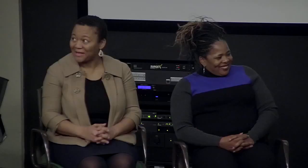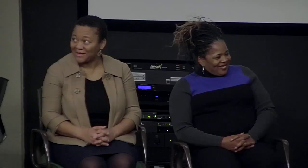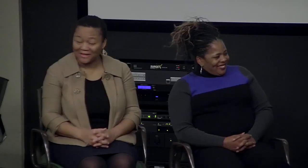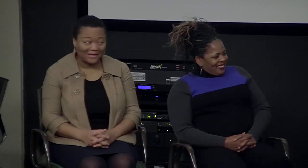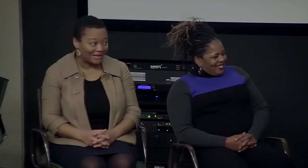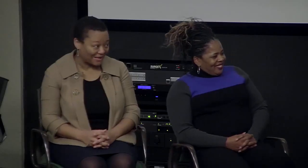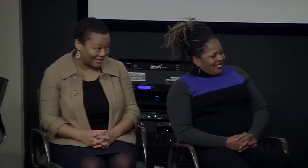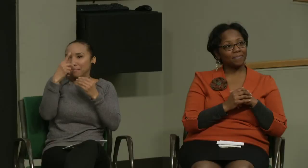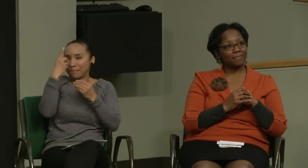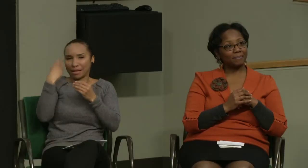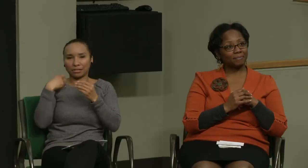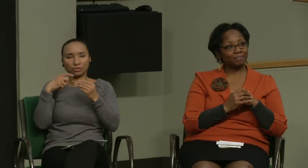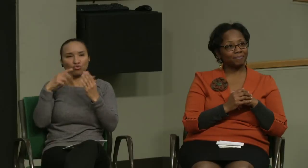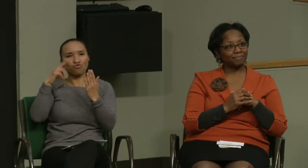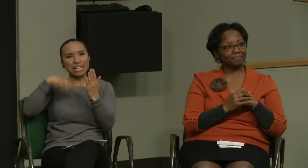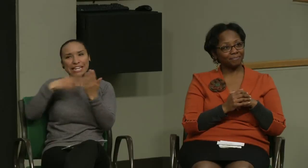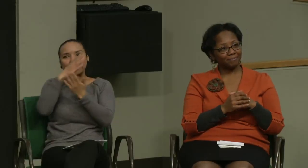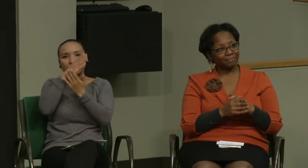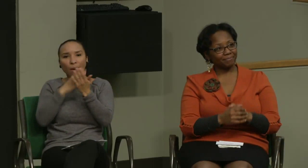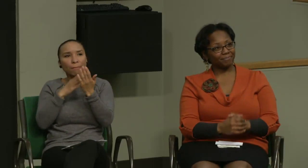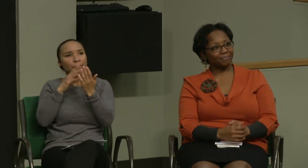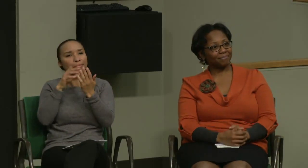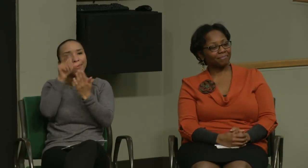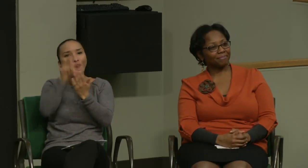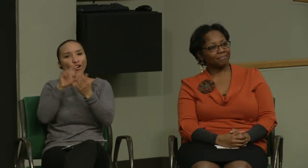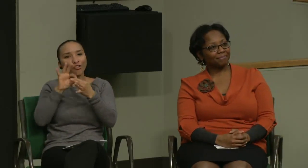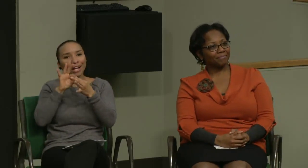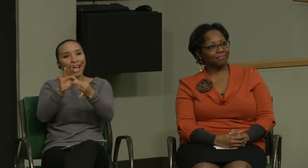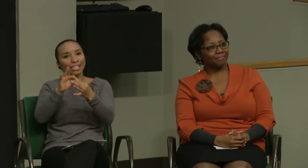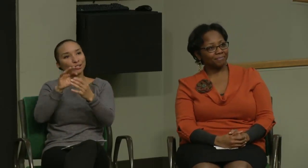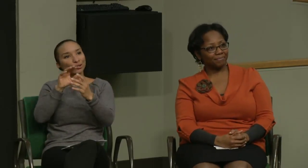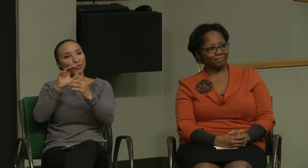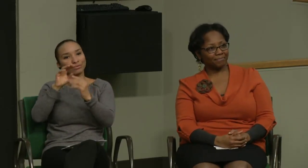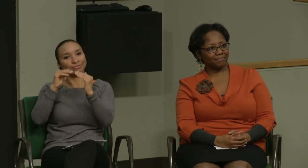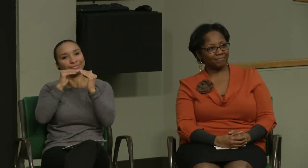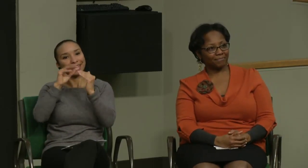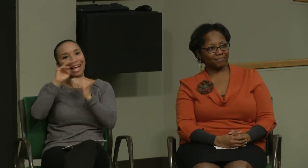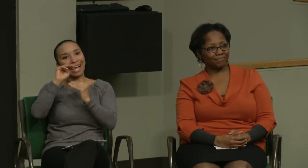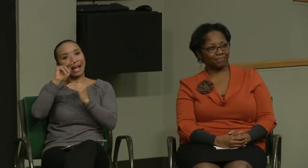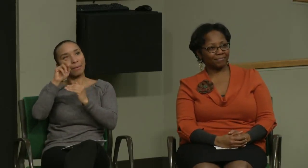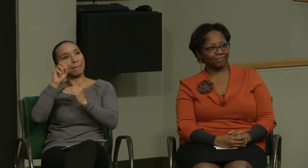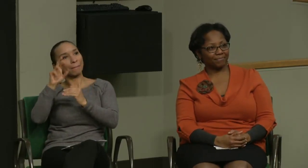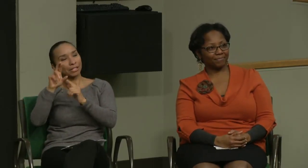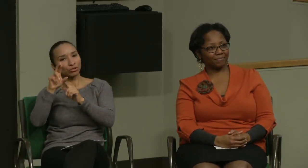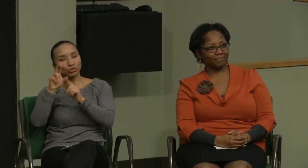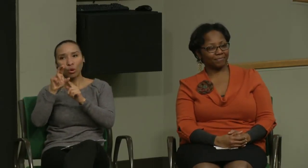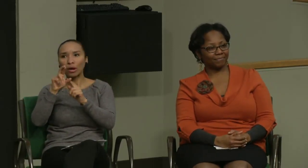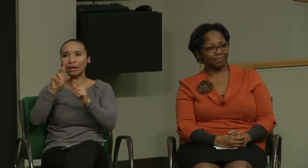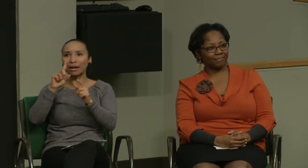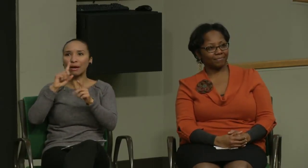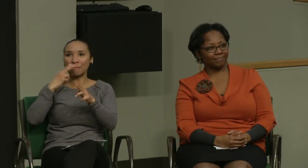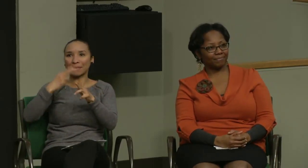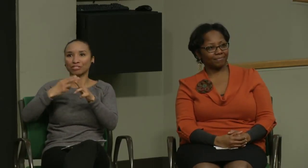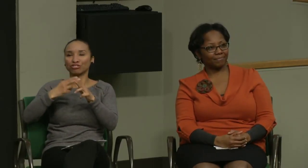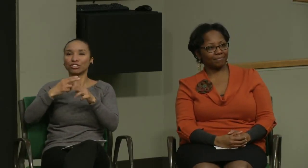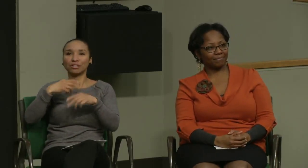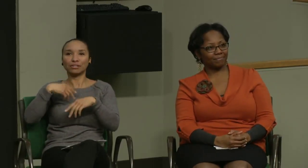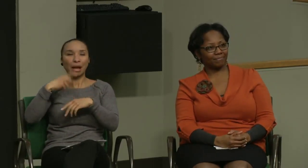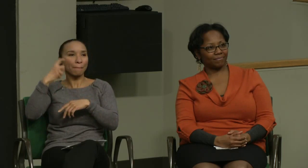If I may briefly add to that, if you read some of the literature and articles related to